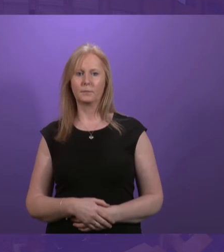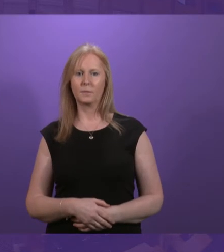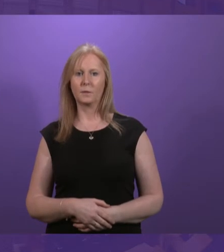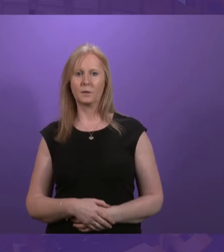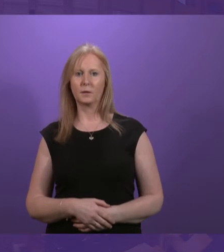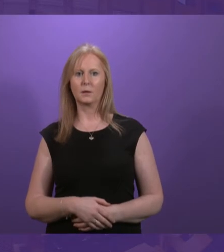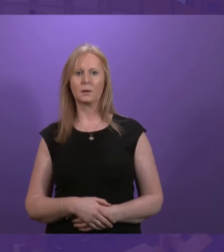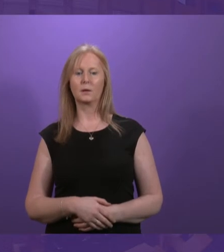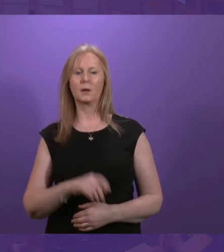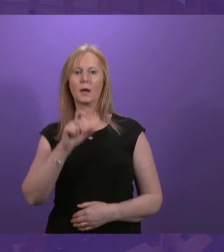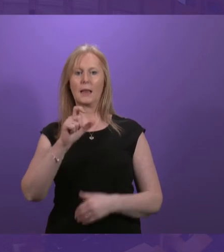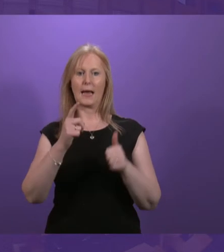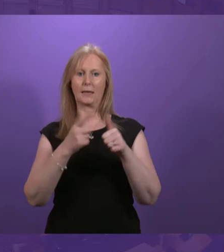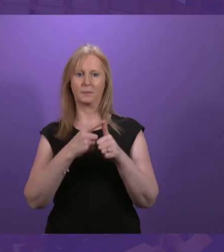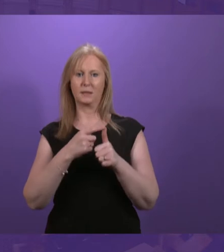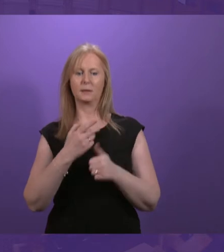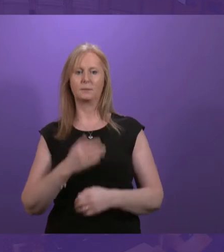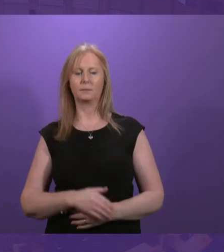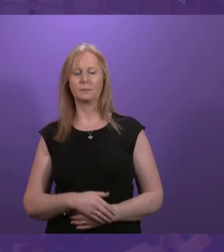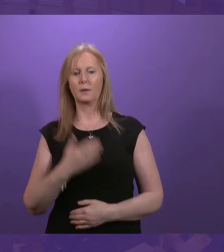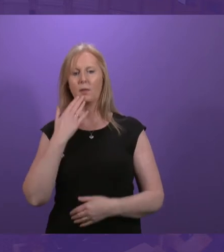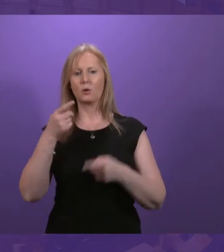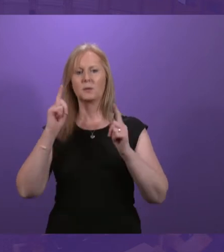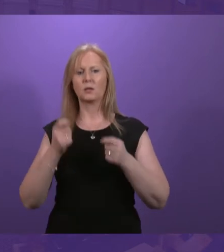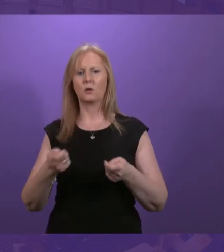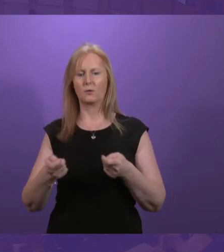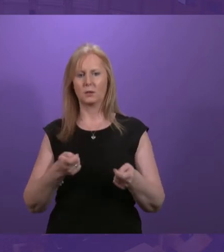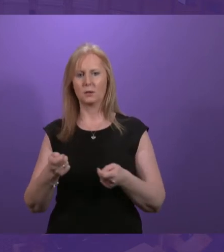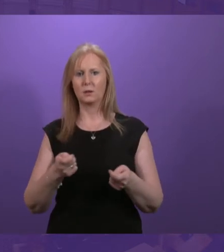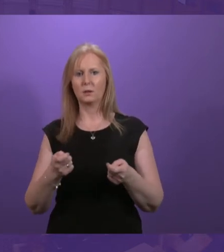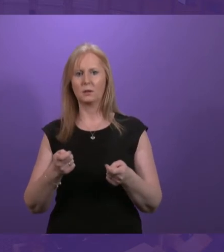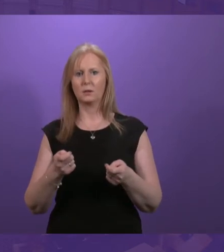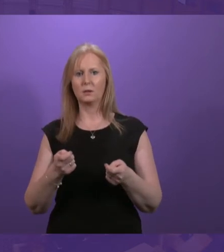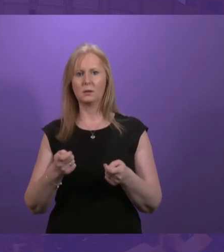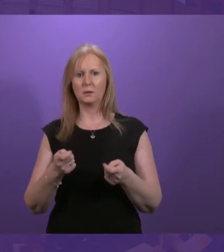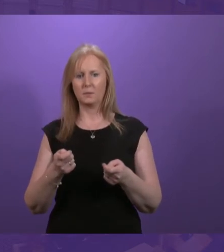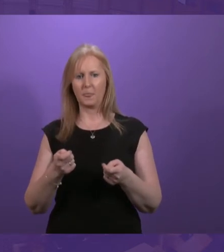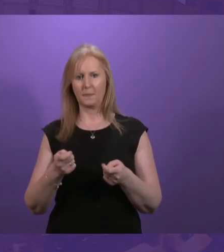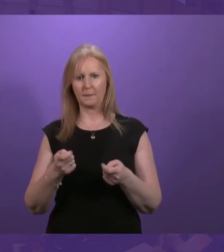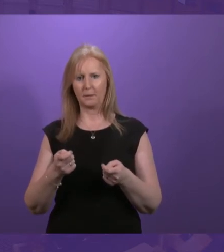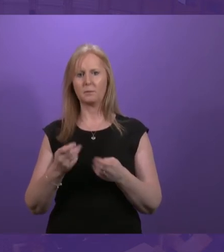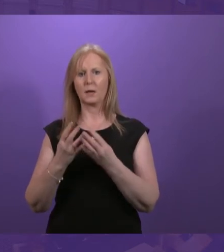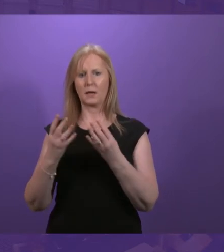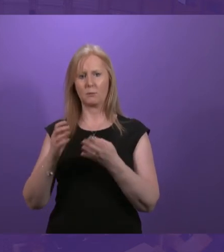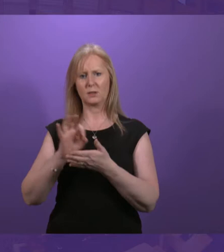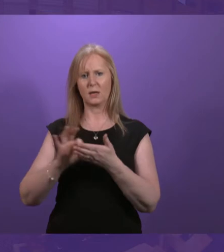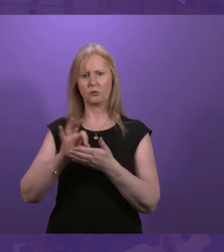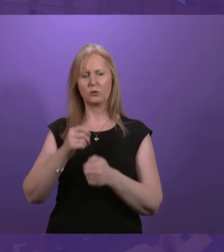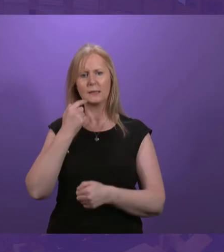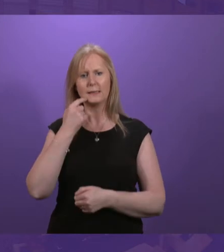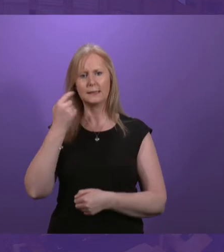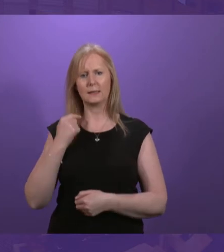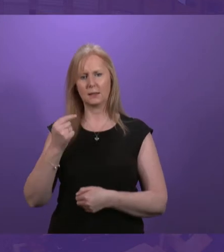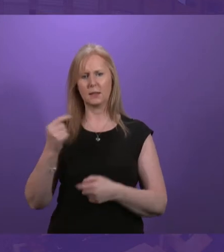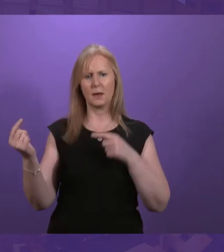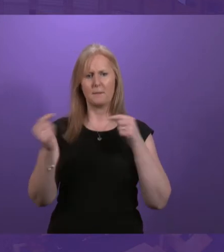Clare Adamson to be followed by Jeremy Balfour. Thank you, Presenting Officer. Cabinet Secretary, in yesterday's debate, there was much